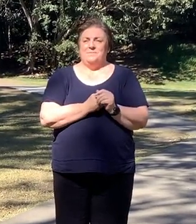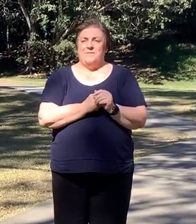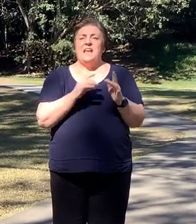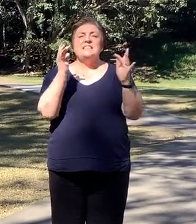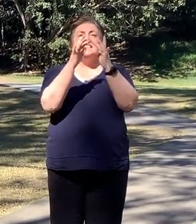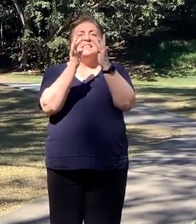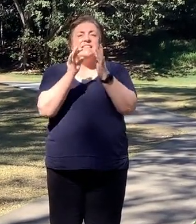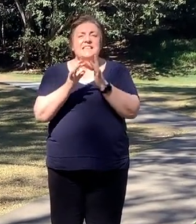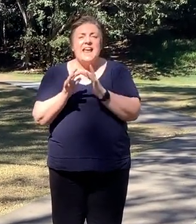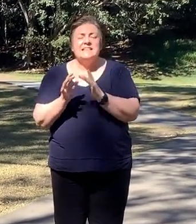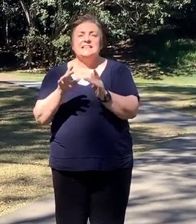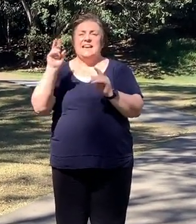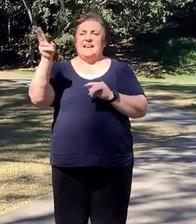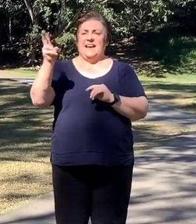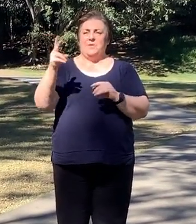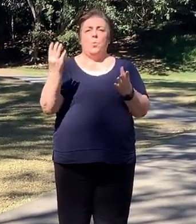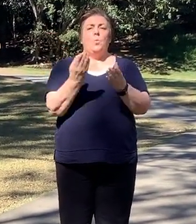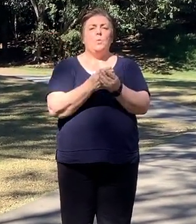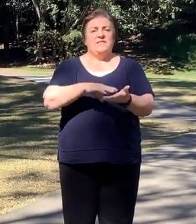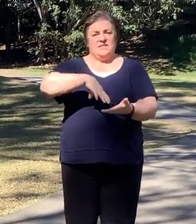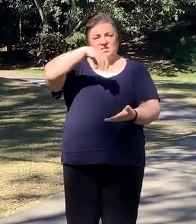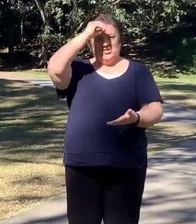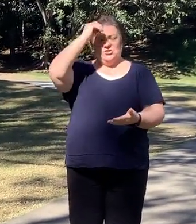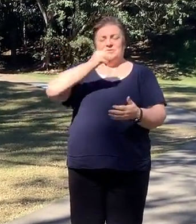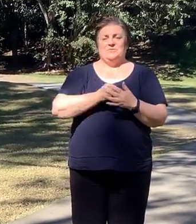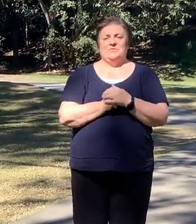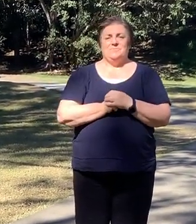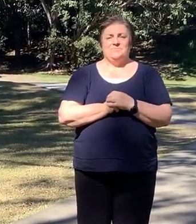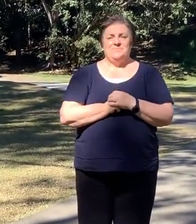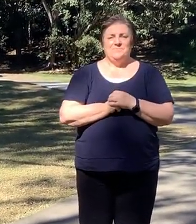with the kids that he knows so well at our school.